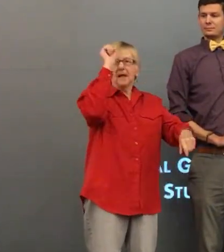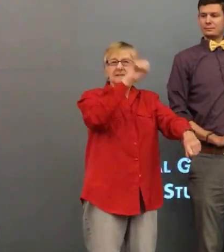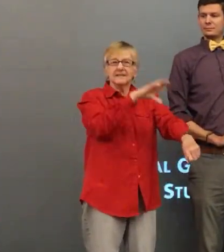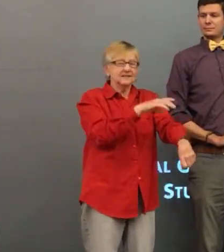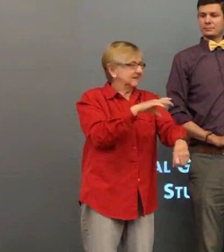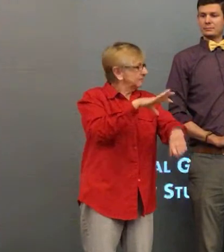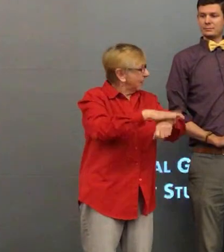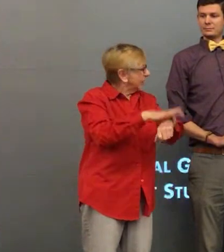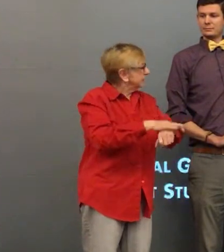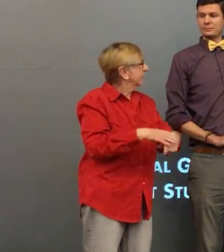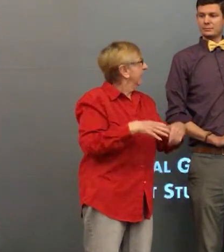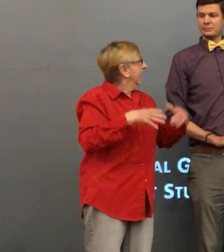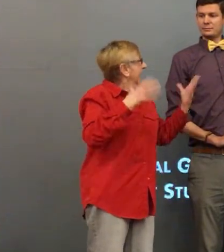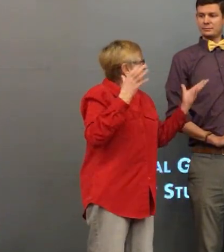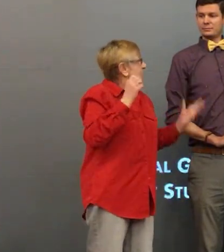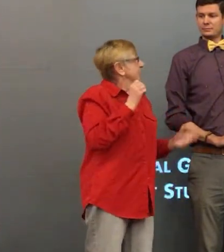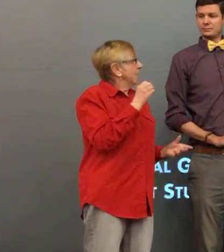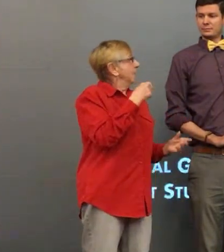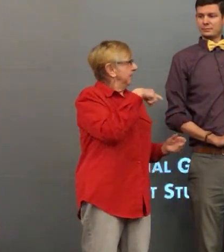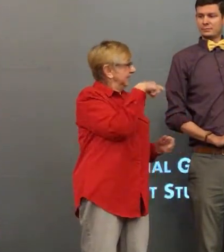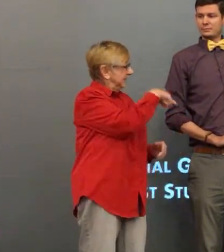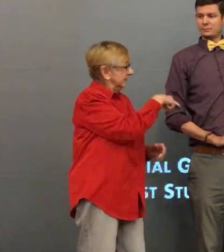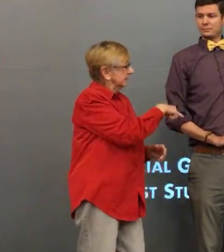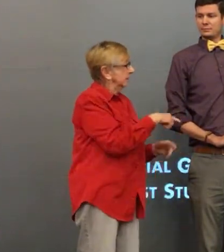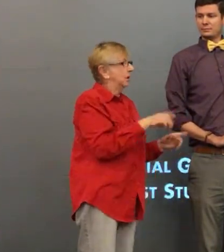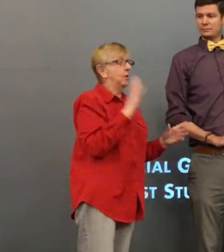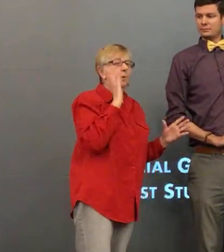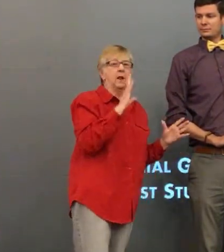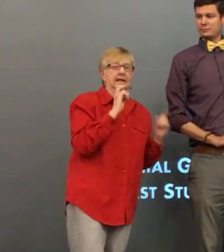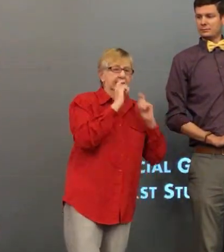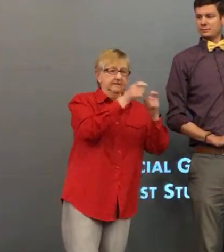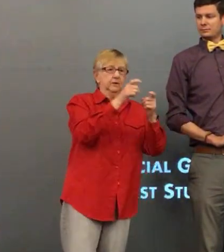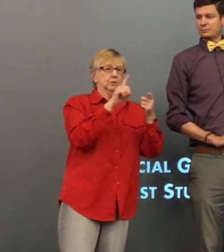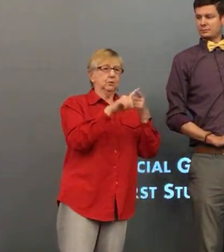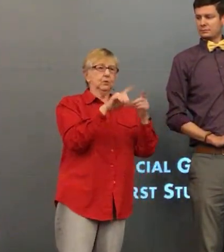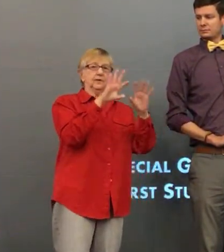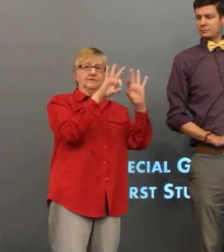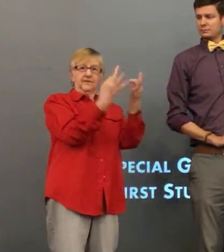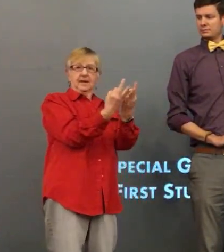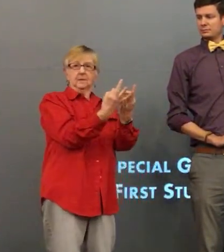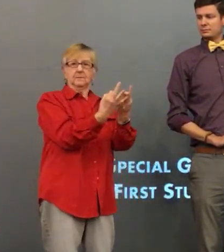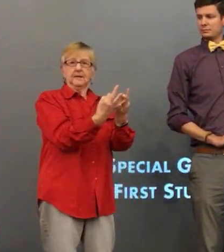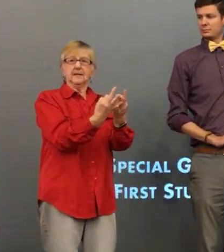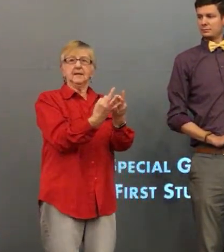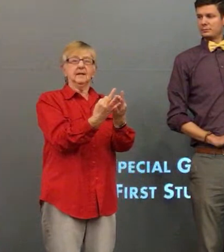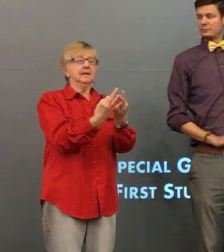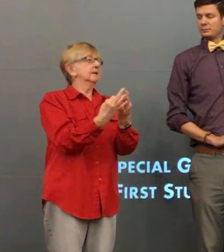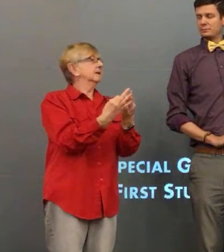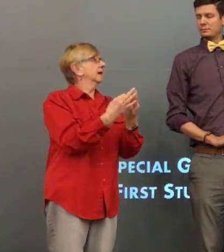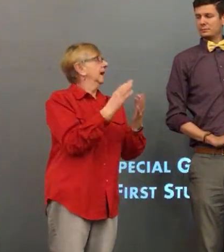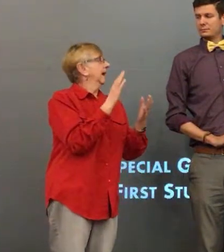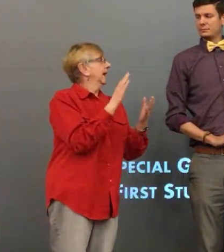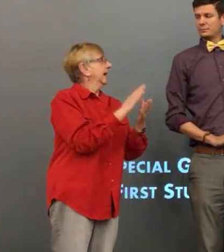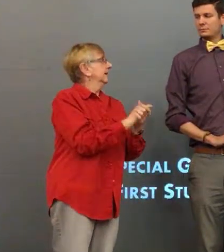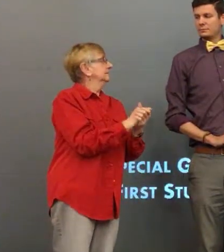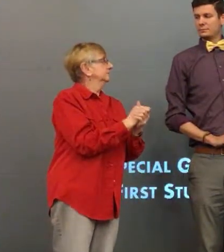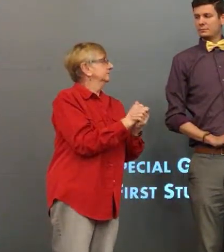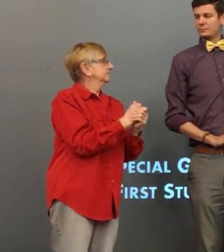pants, black socks, black shoes, black watch, everything. So this is a gift to the family.